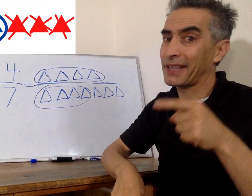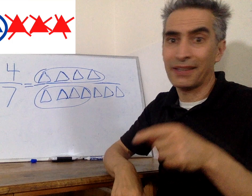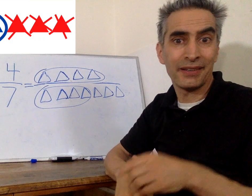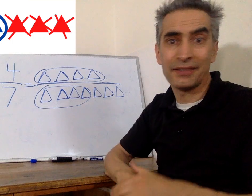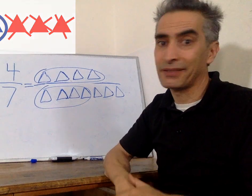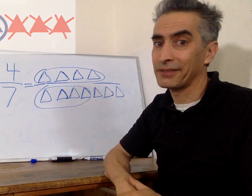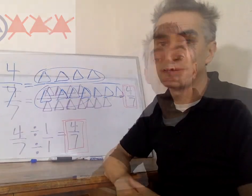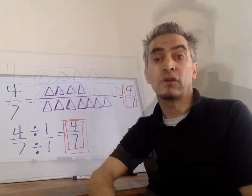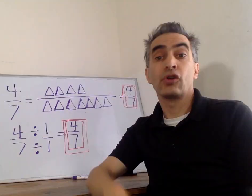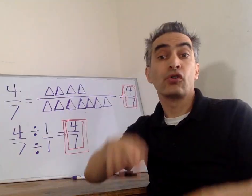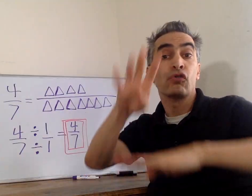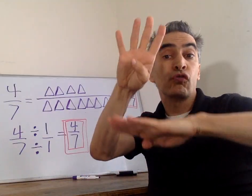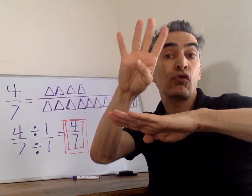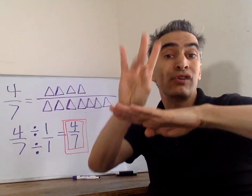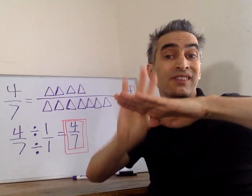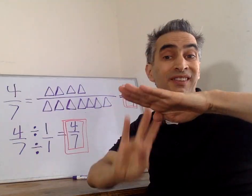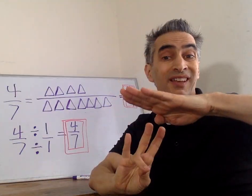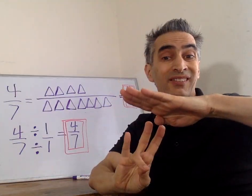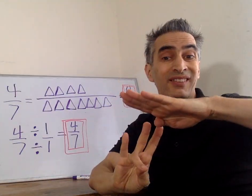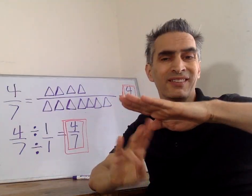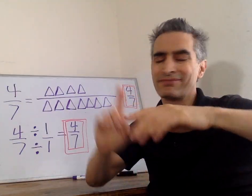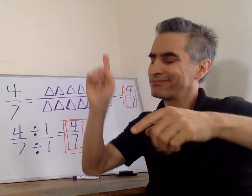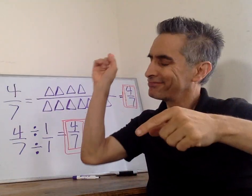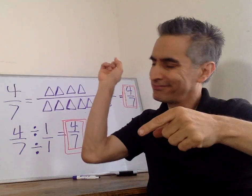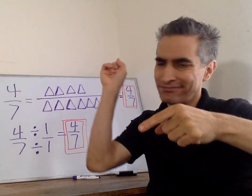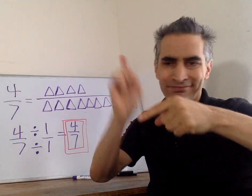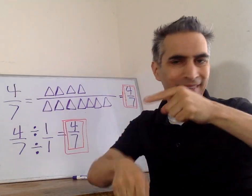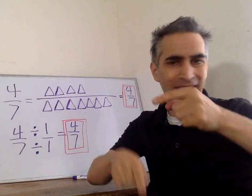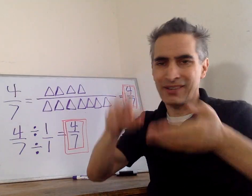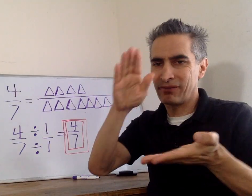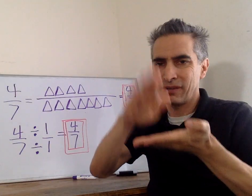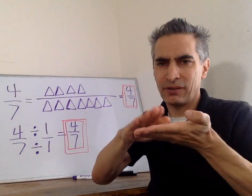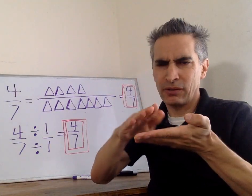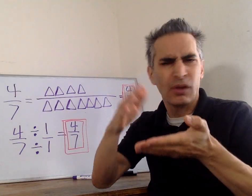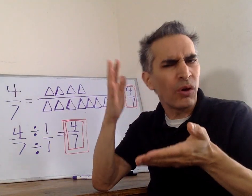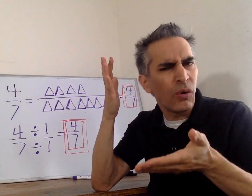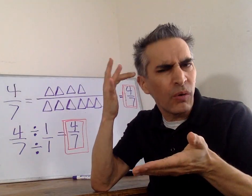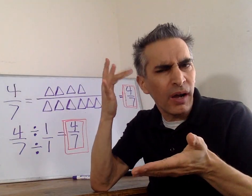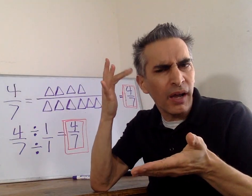Can't do it. 4 sevenths cannot be reduced.